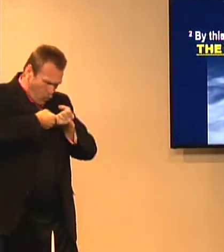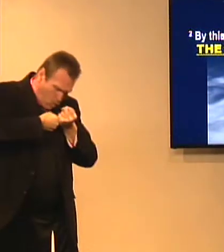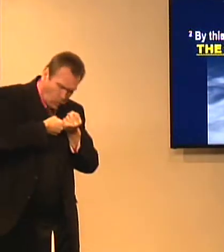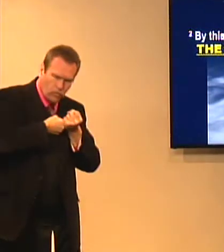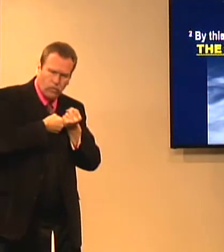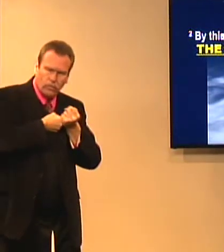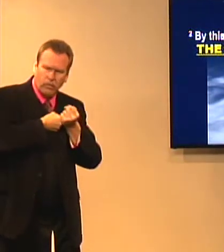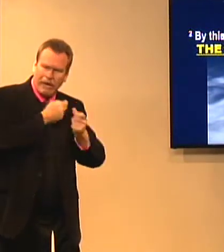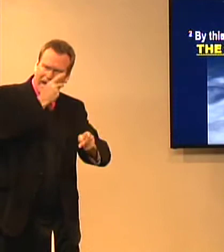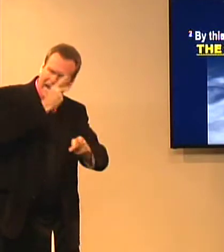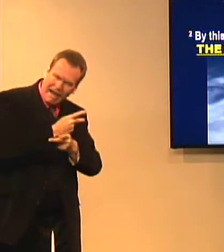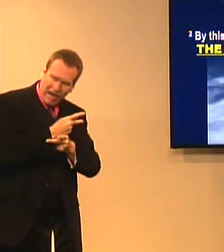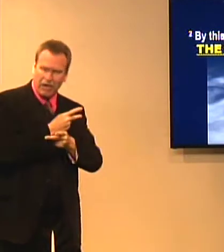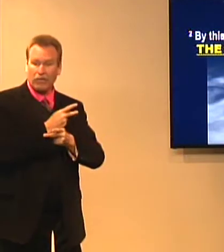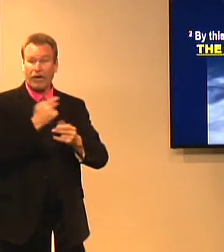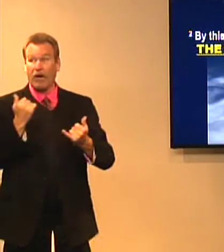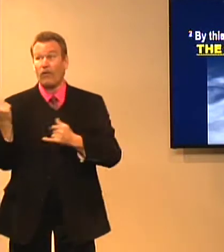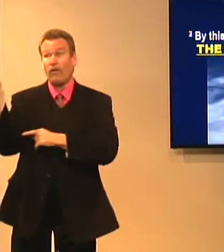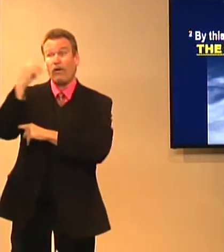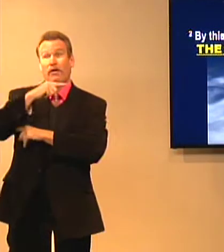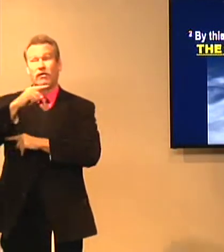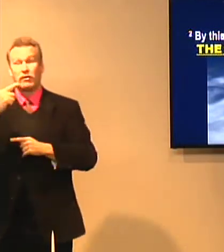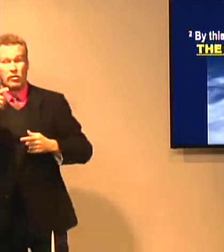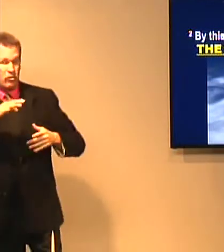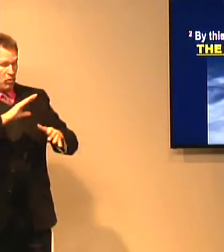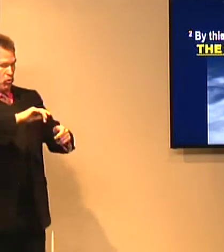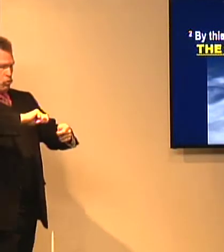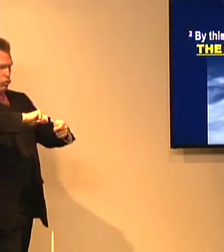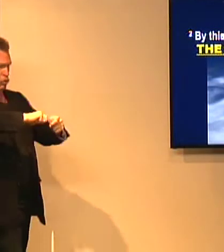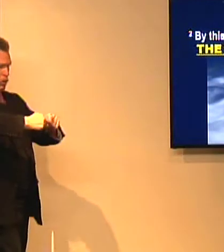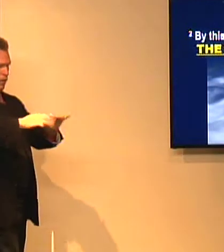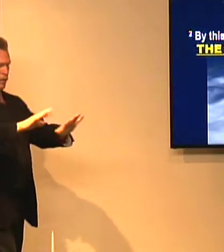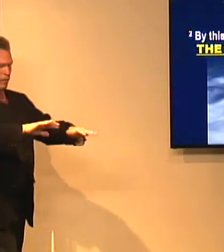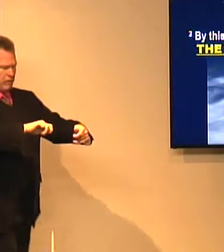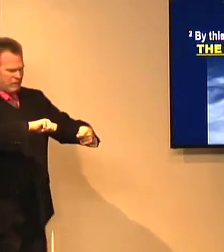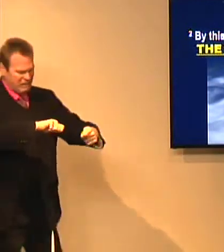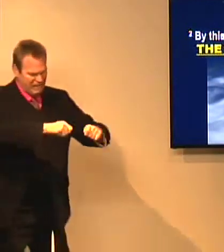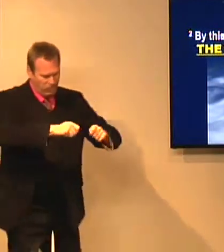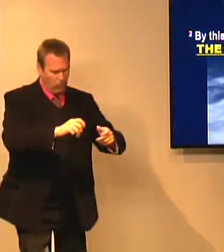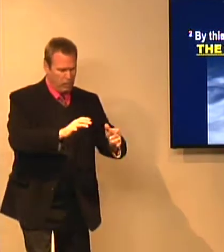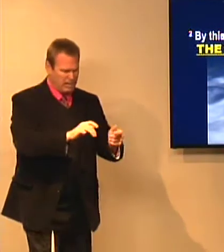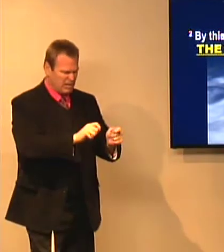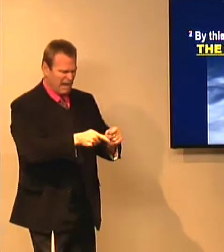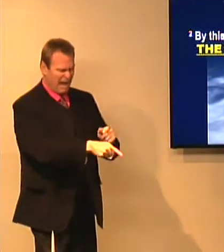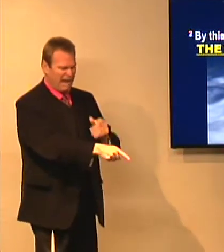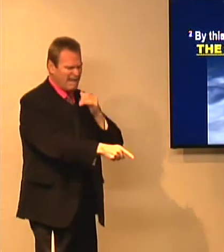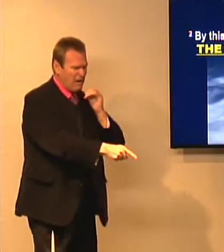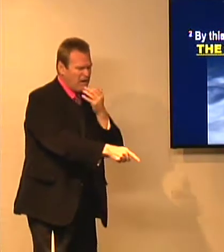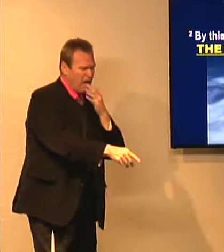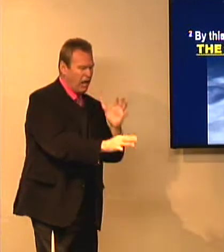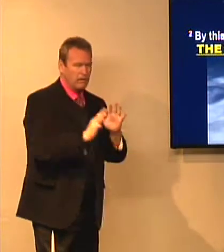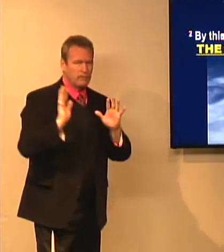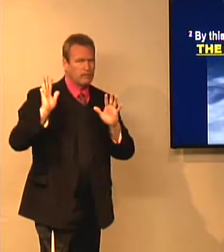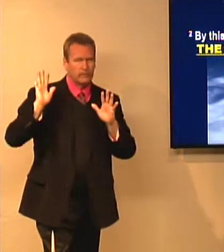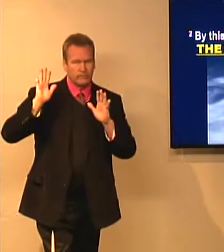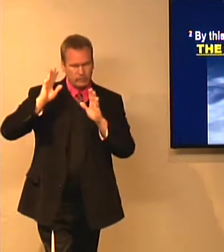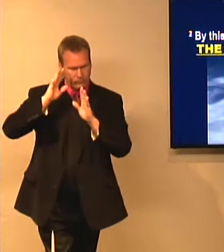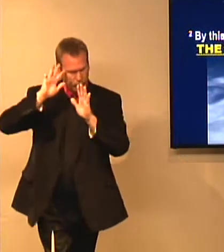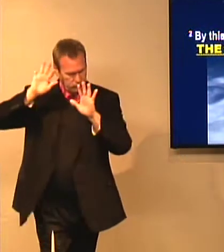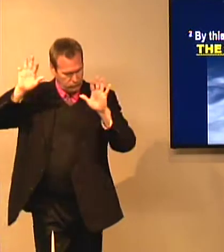I hold fast to it. I keep it firm in my life. I don't twist it to my own men's, or, oh, that's wrong, or I don't agree with